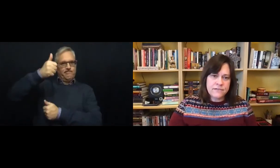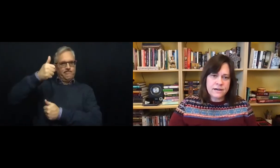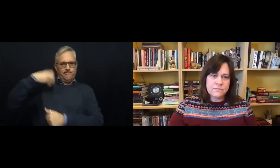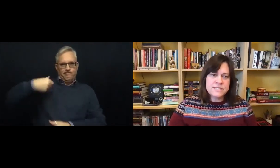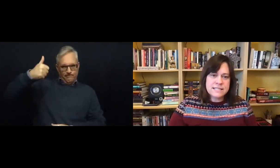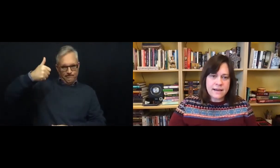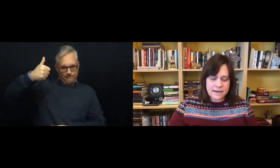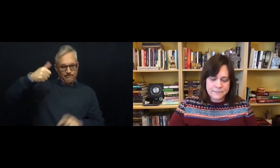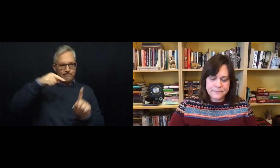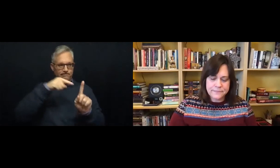was sick.